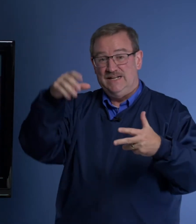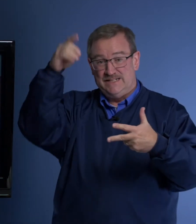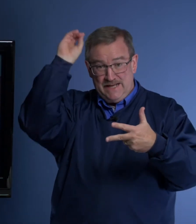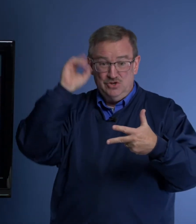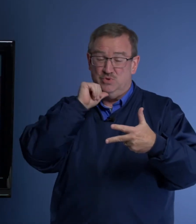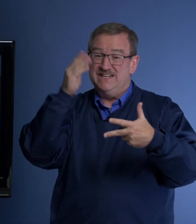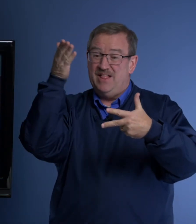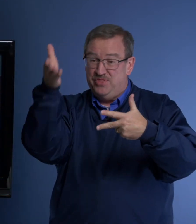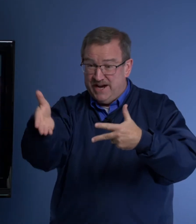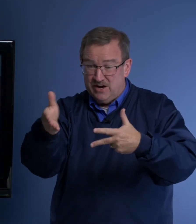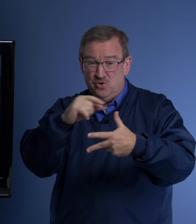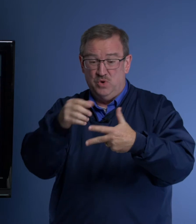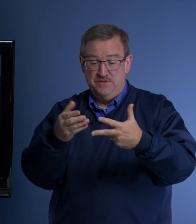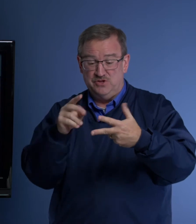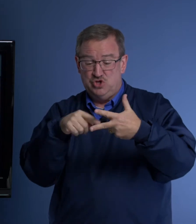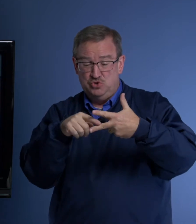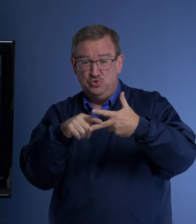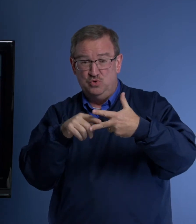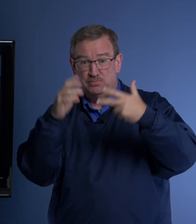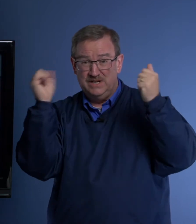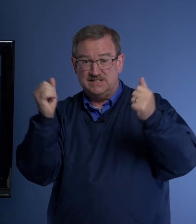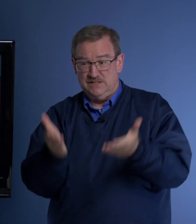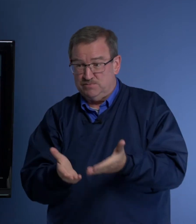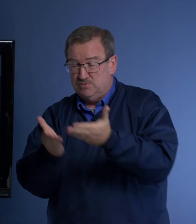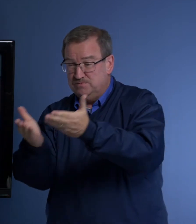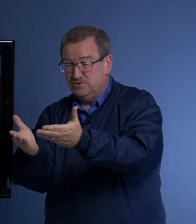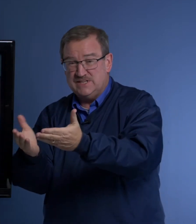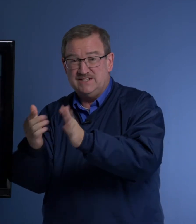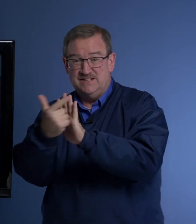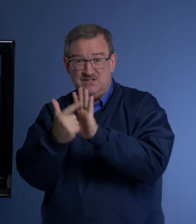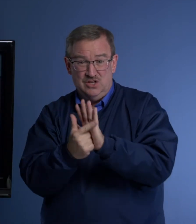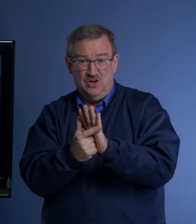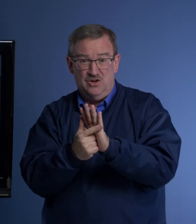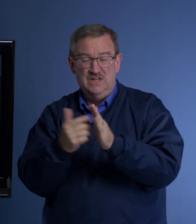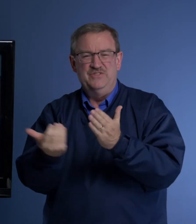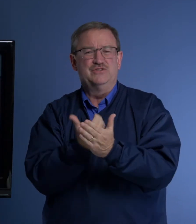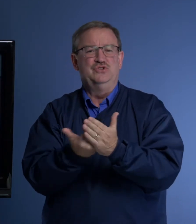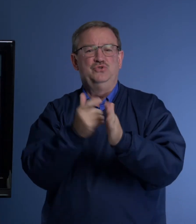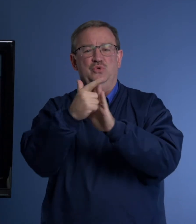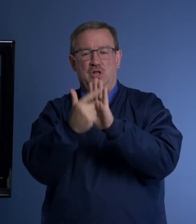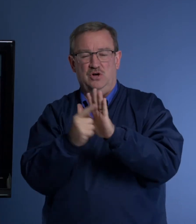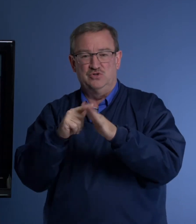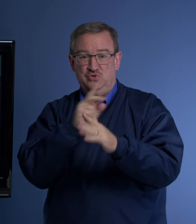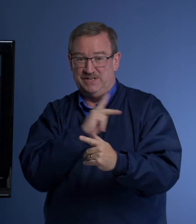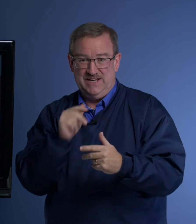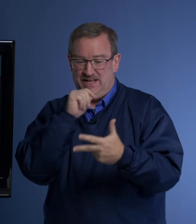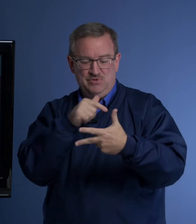Daniel was not there when the two presidents presented this law, this new law to the king. He was